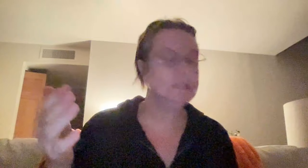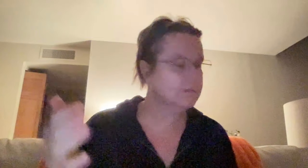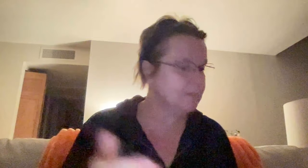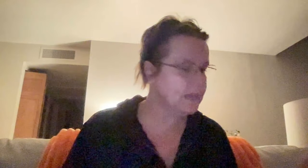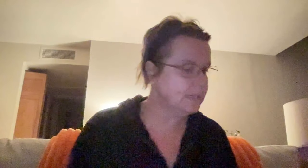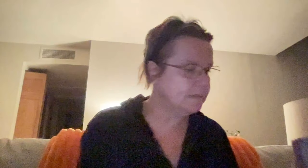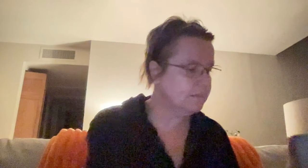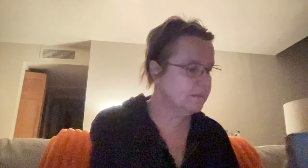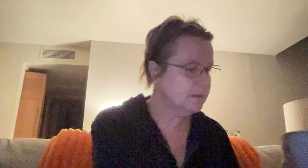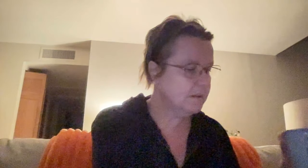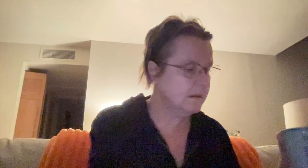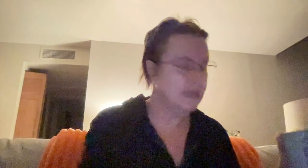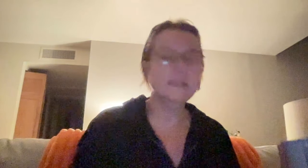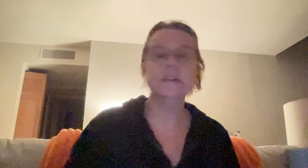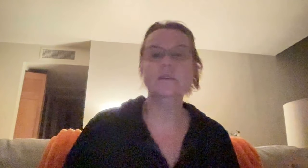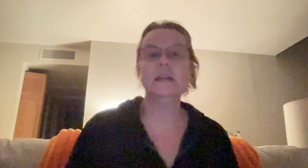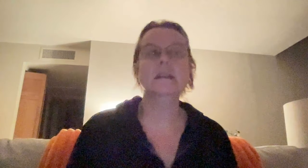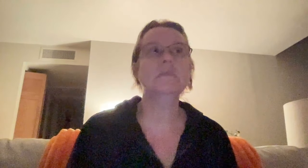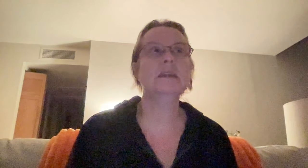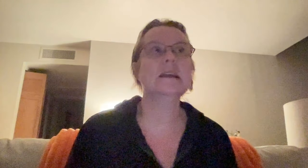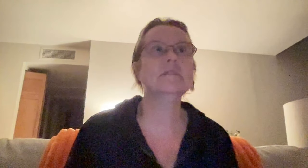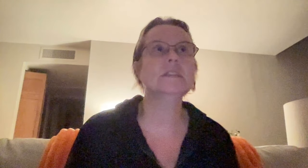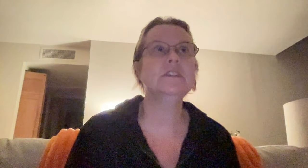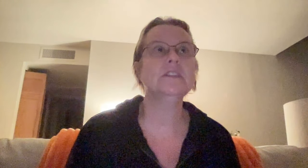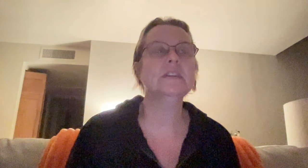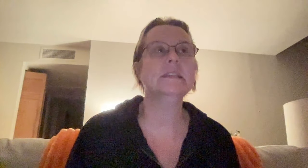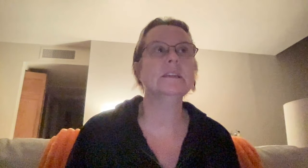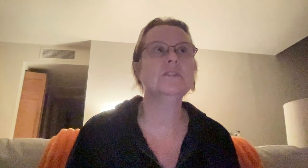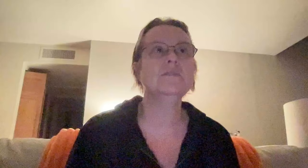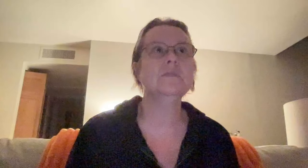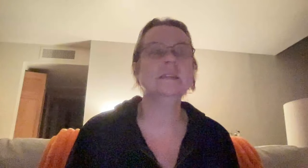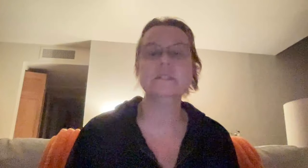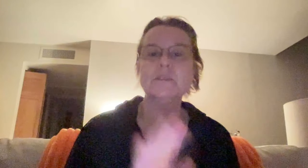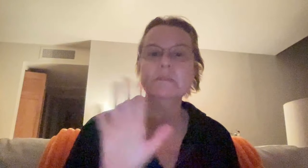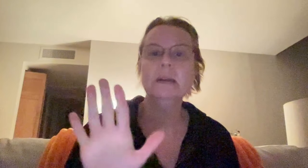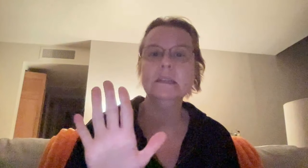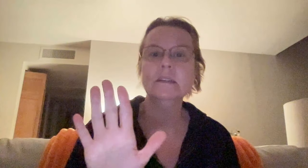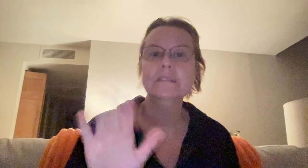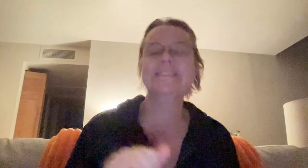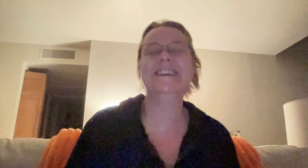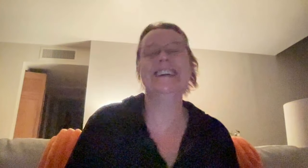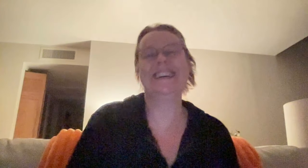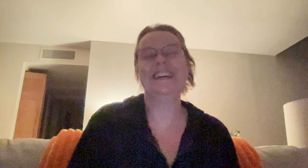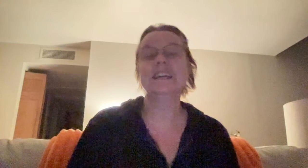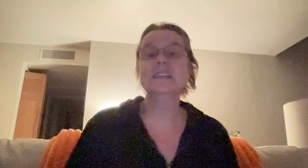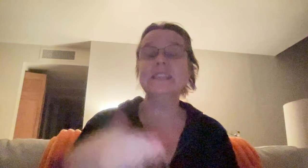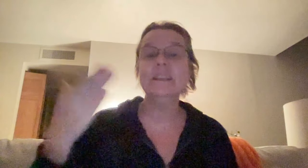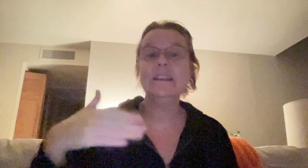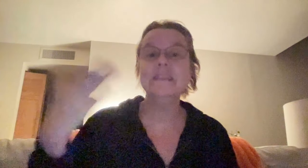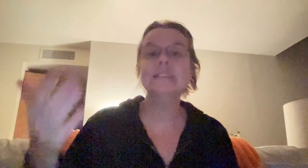need to remind him. I, you know, like we had a conversation yesterday. said, could you, I said, just a reminder. Because his